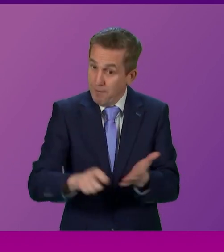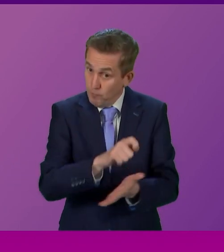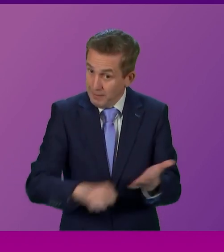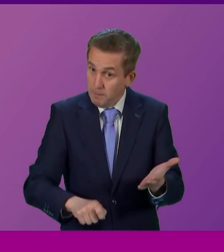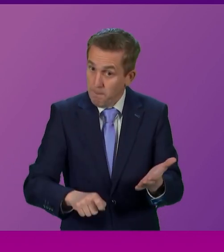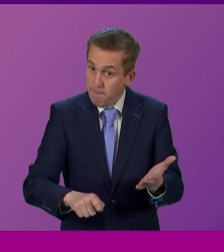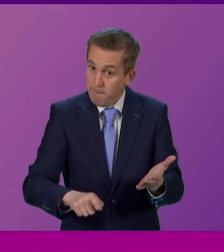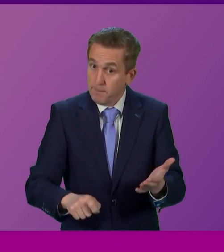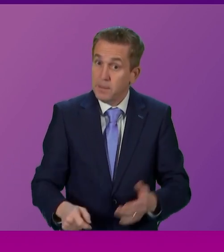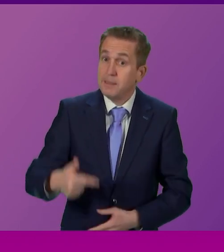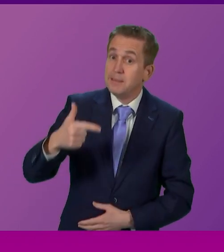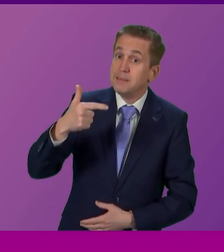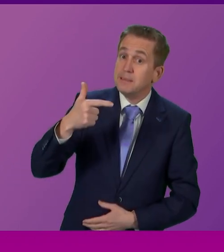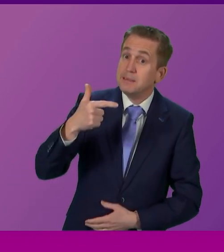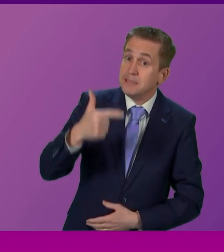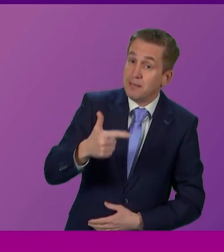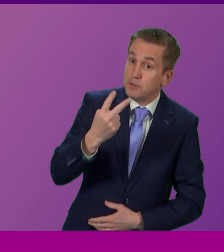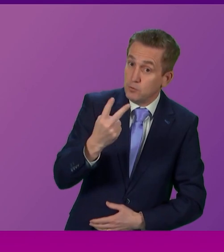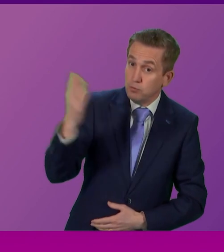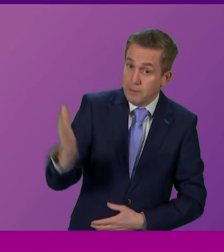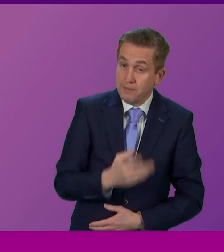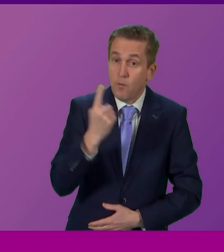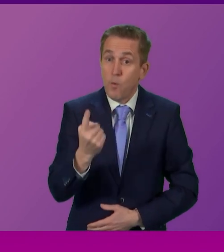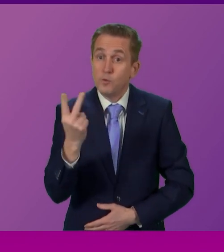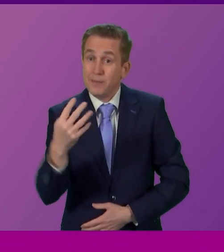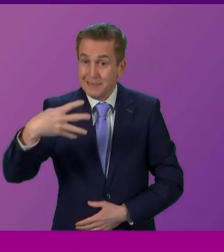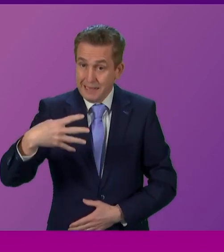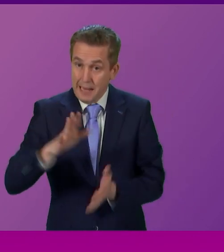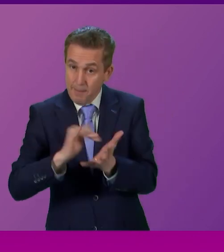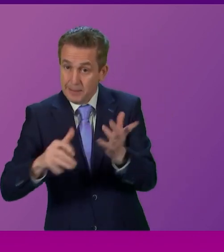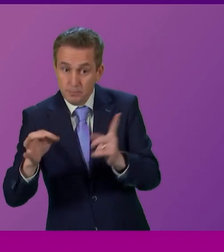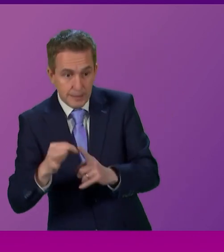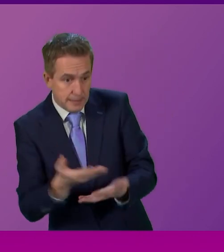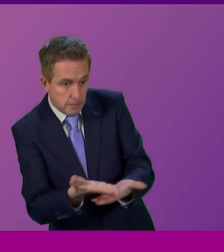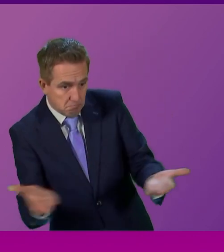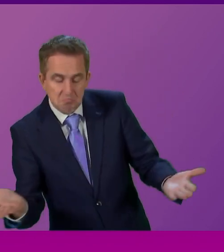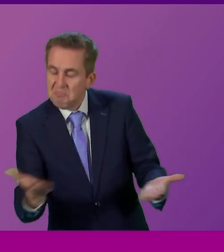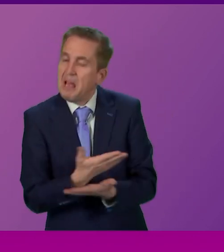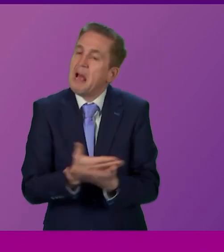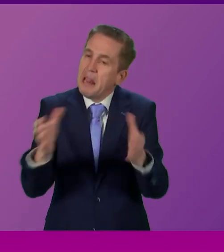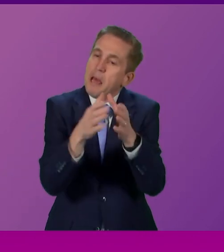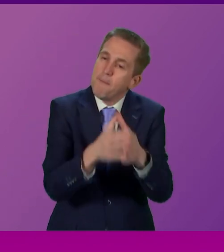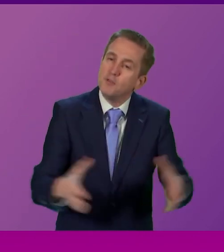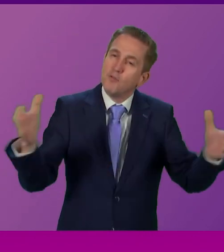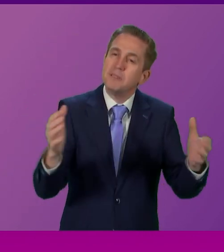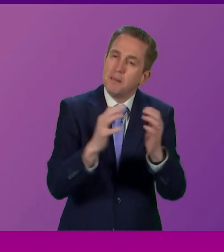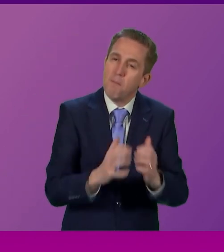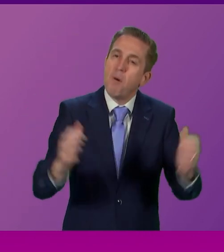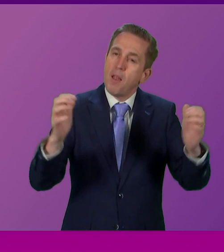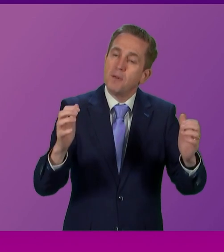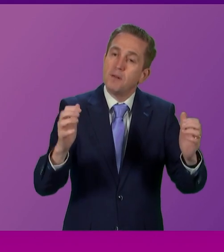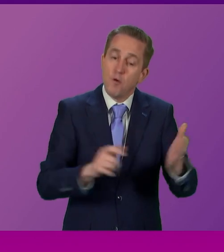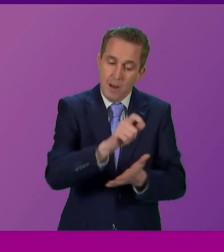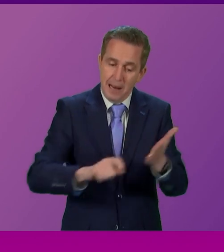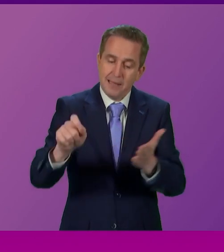And which 72 out of 129 of us here, a clear majority in the Scottish Parliament, were